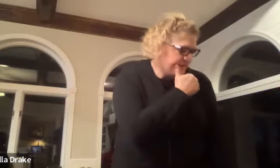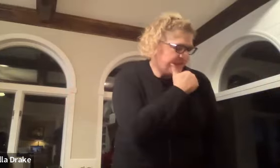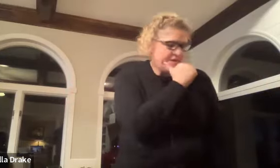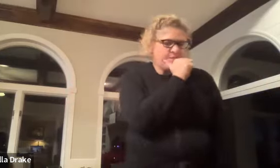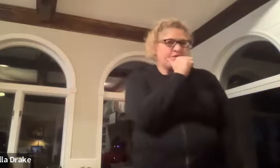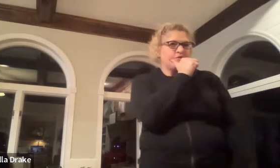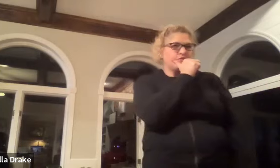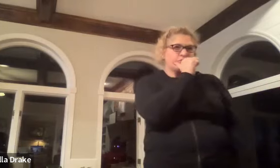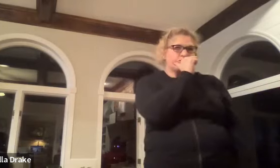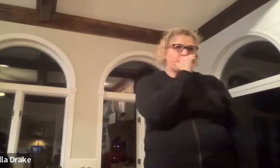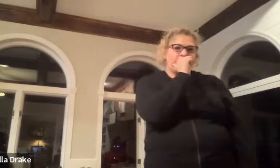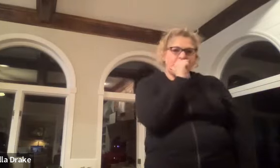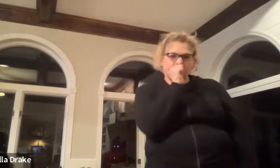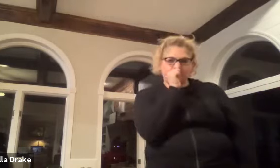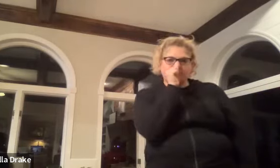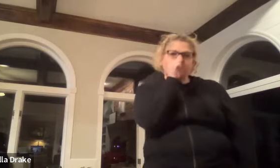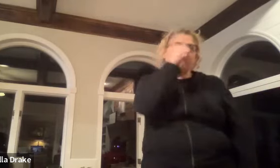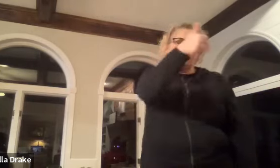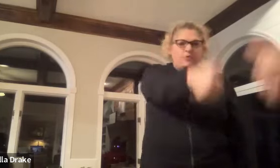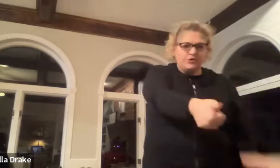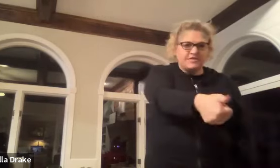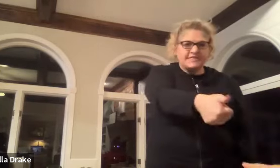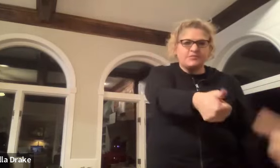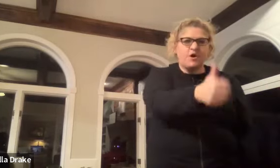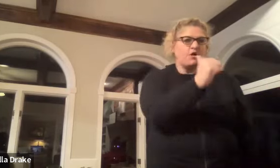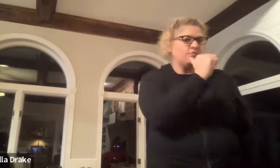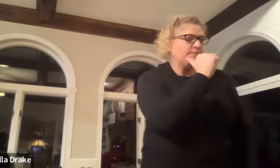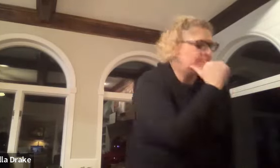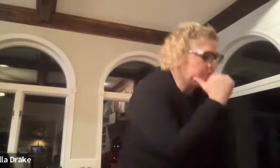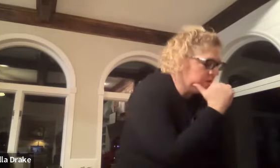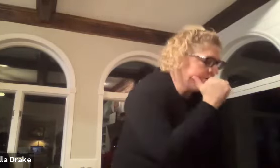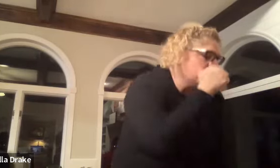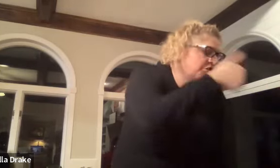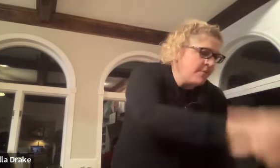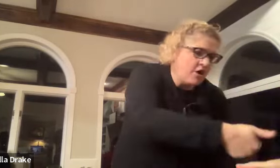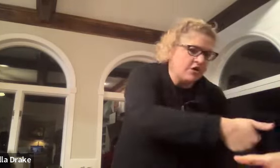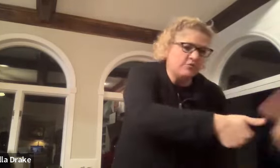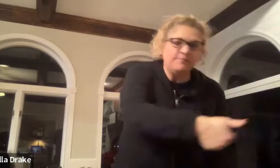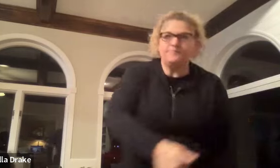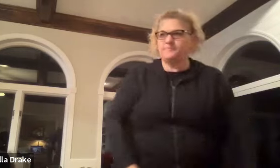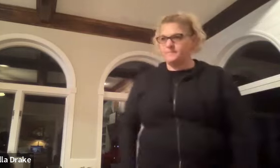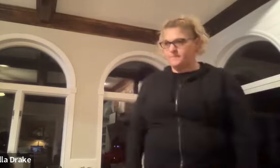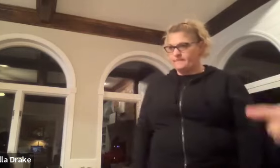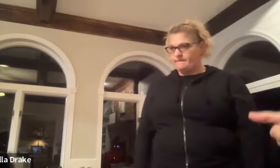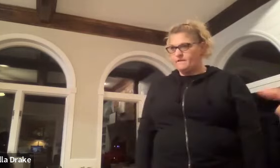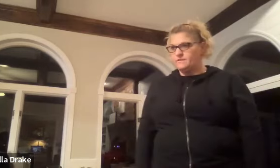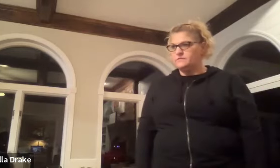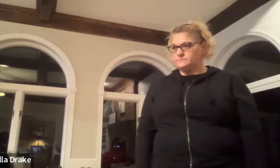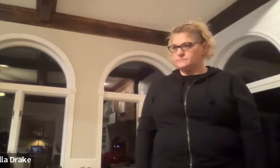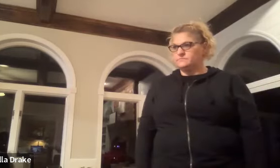your thumb on your chin and you're going to push it forward you're going to say tomorrow tomorrow I do this